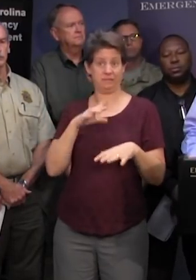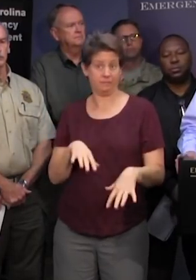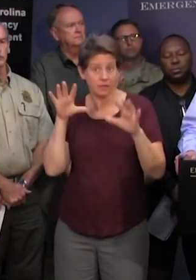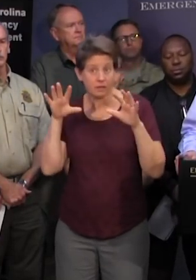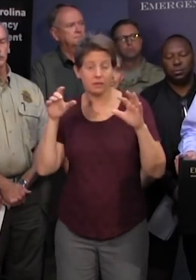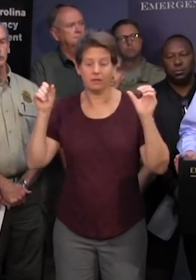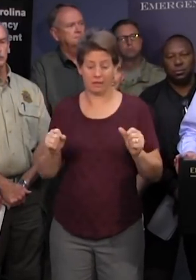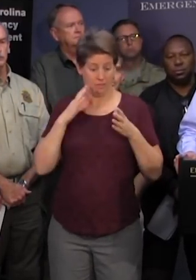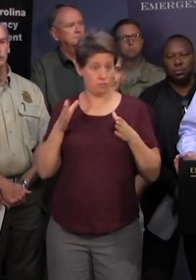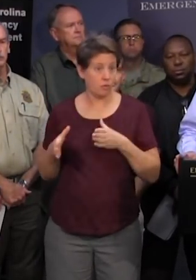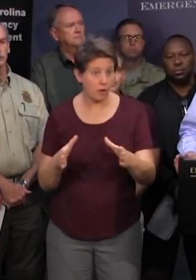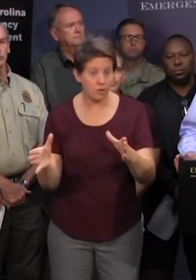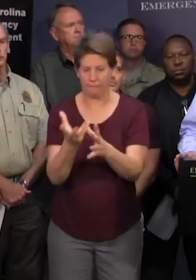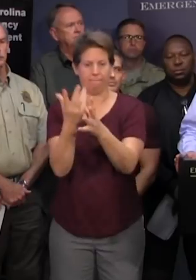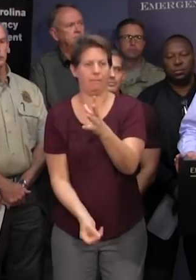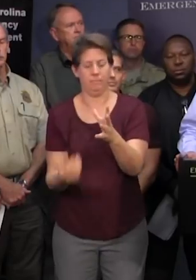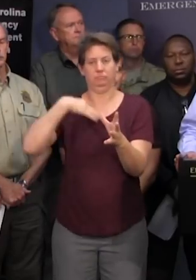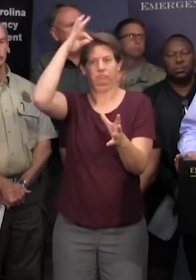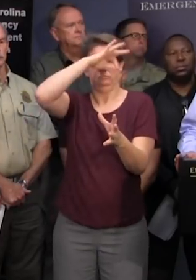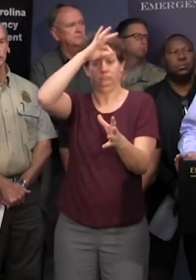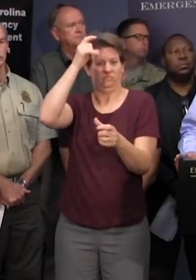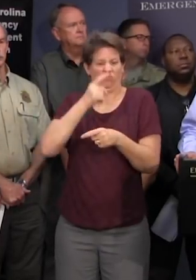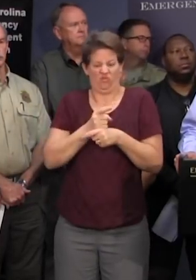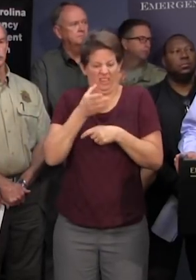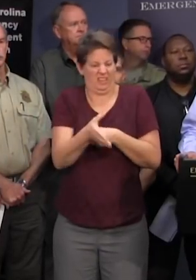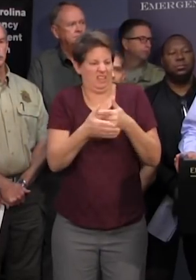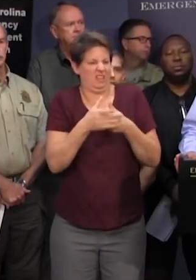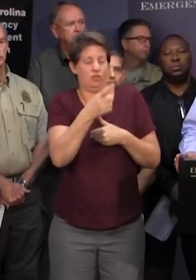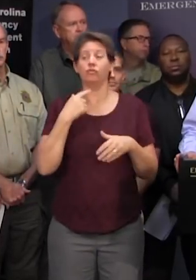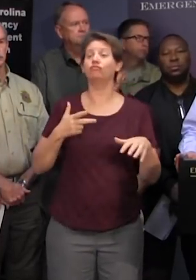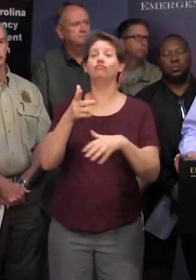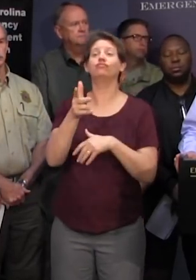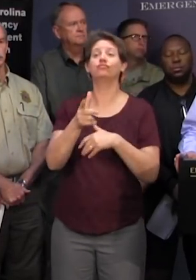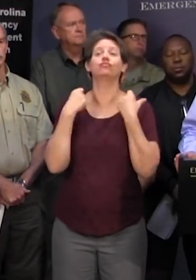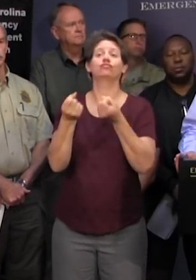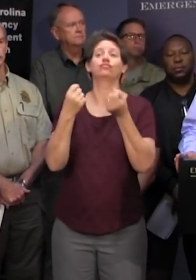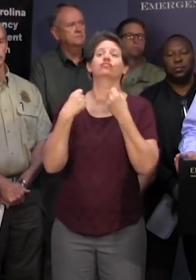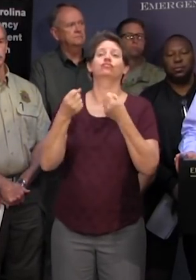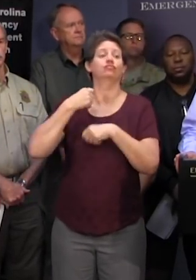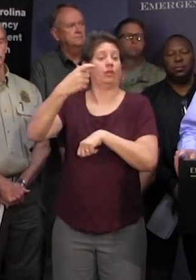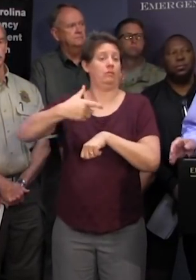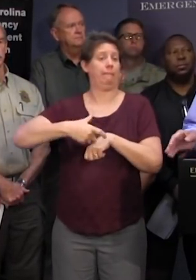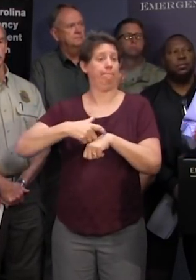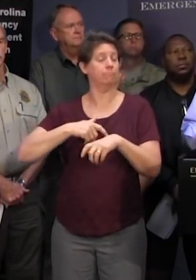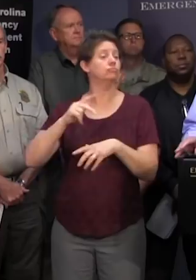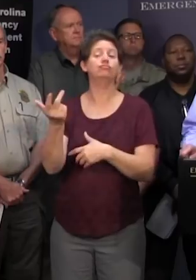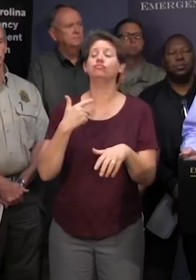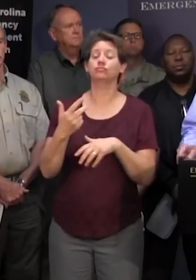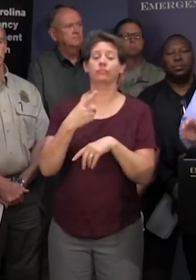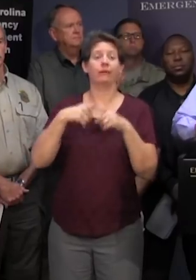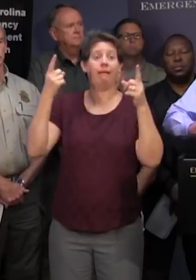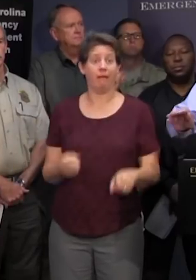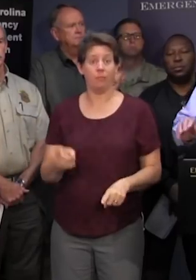road and you won't even know it it can be a road right there in your neighborhood that you've driven across a hundred times where the water has covered